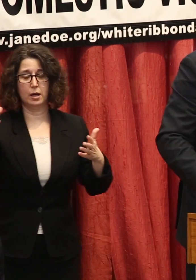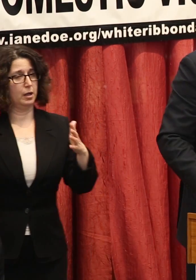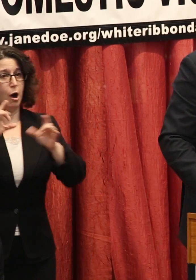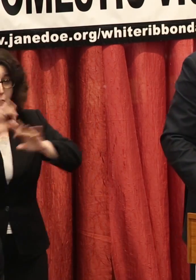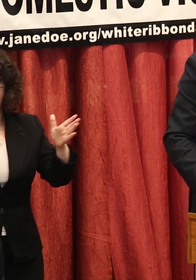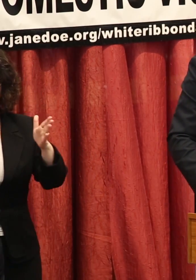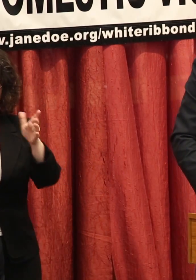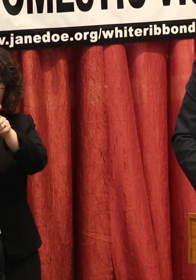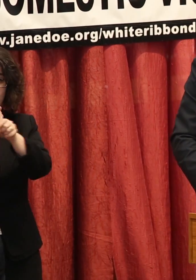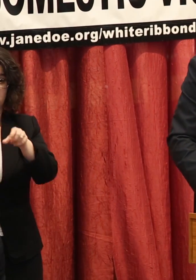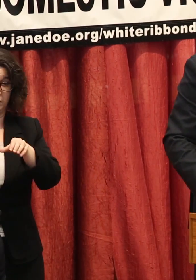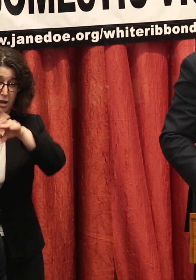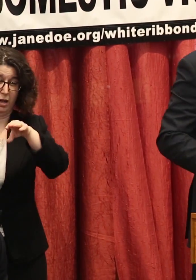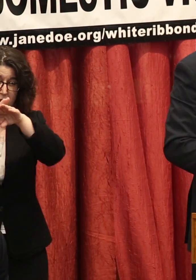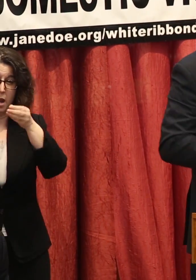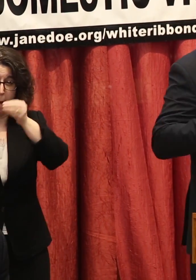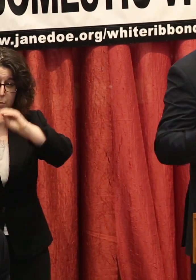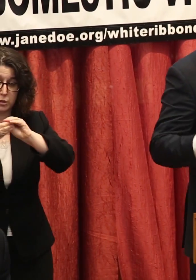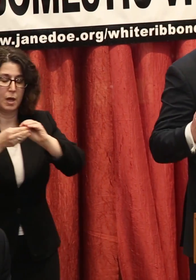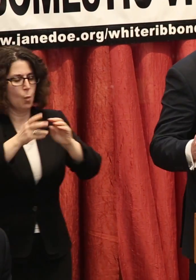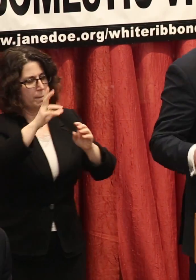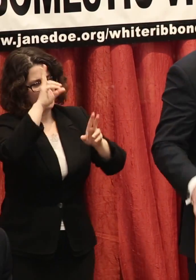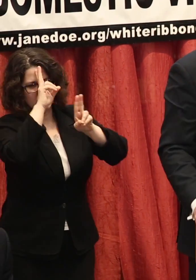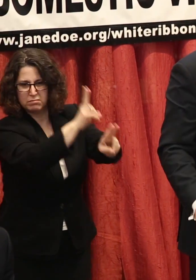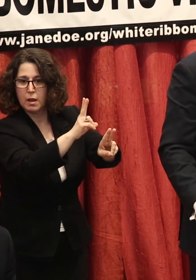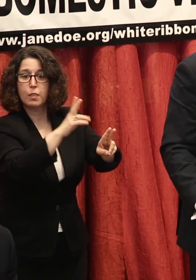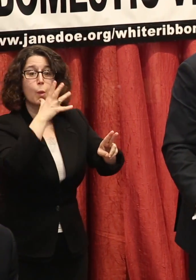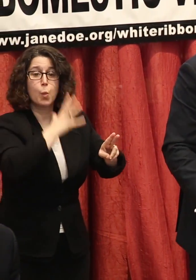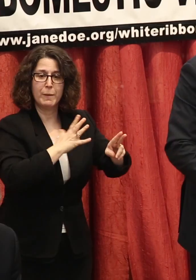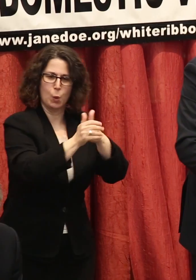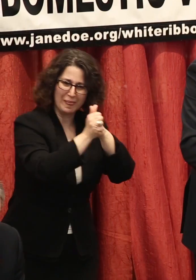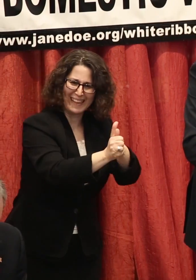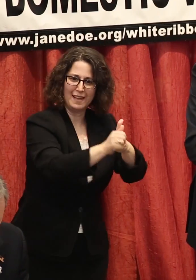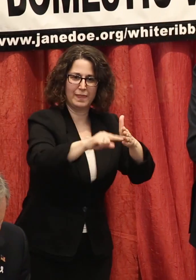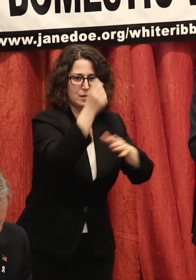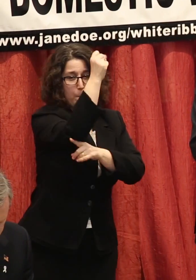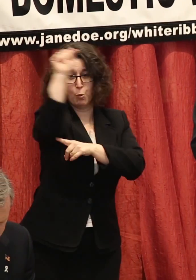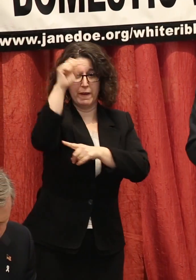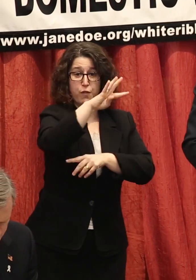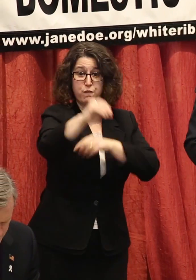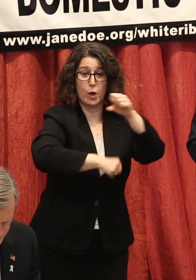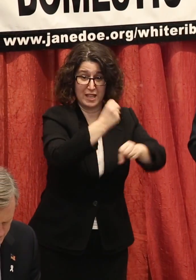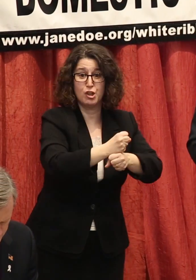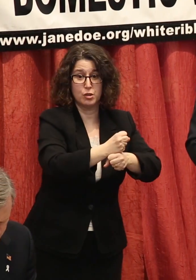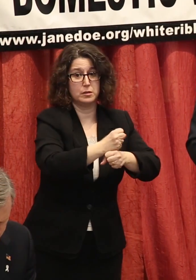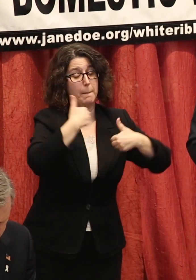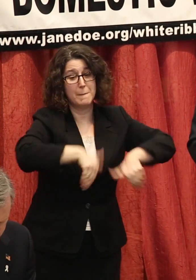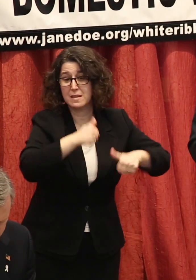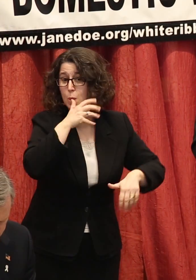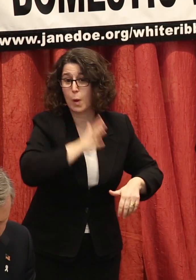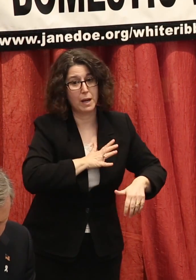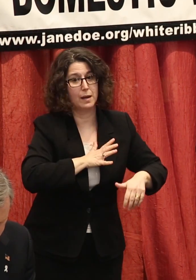are also mindful of the women who have led this movement for over 40 years. Great leaders. Allow me to introduce one of those leaders, current